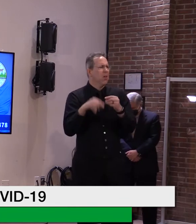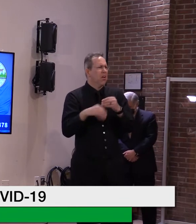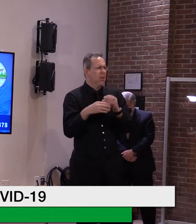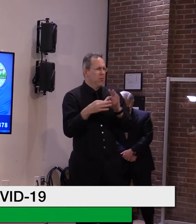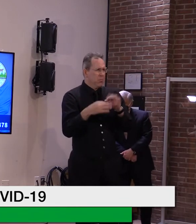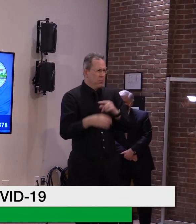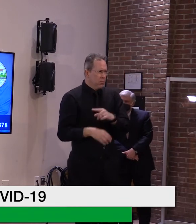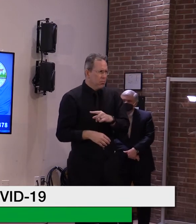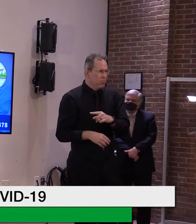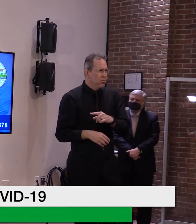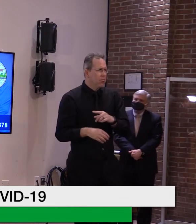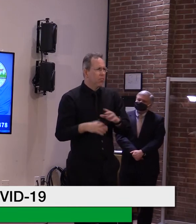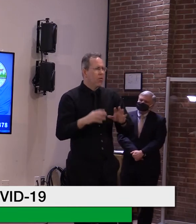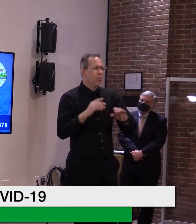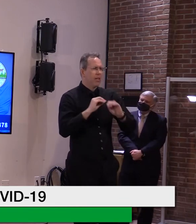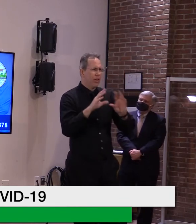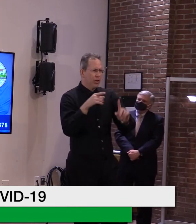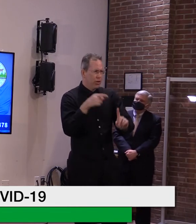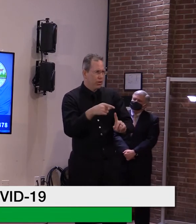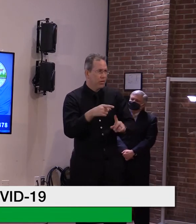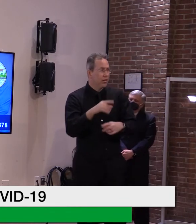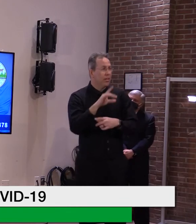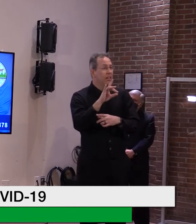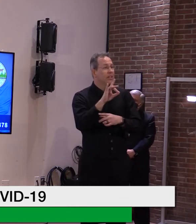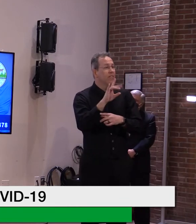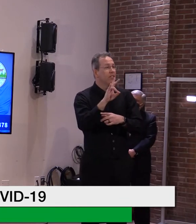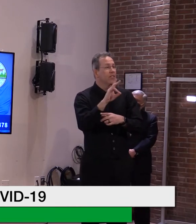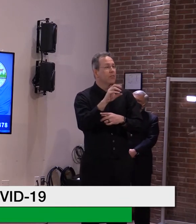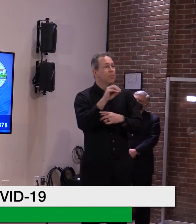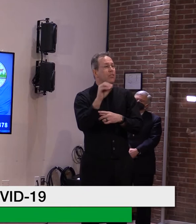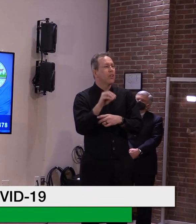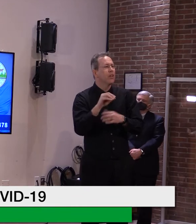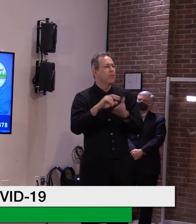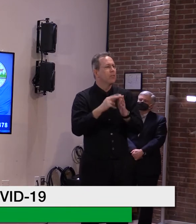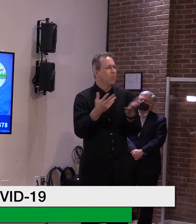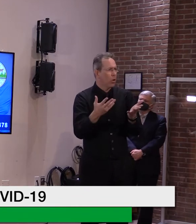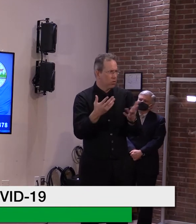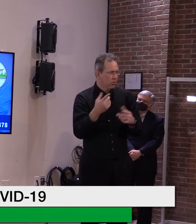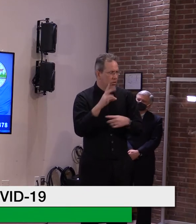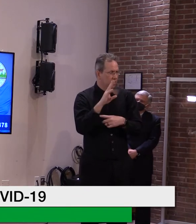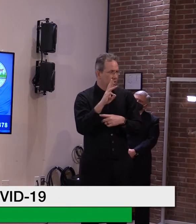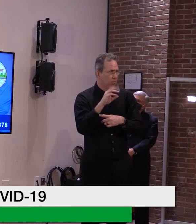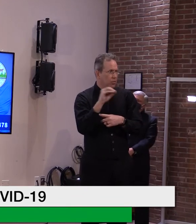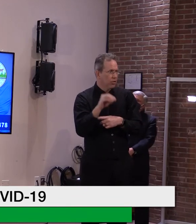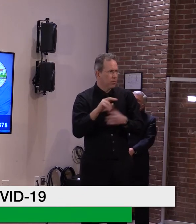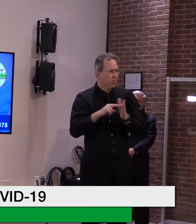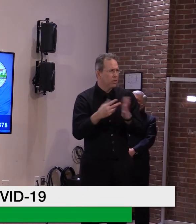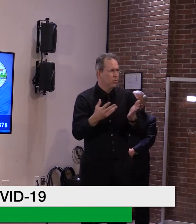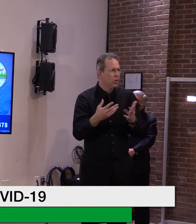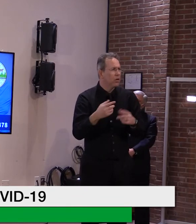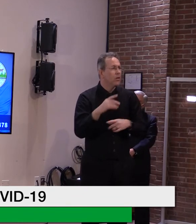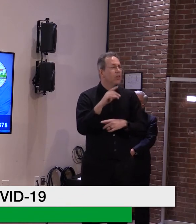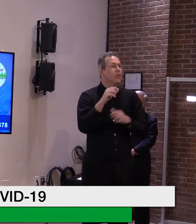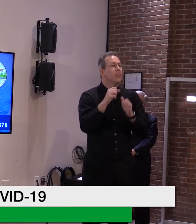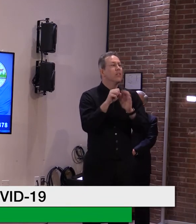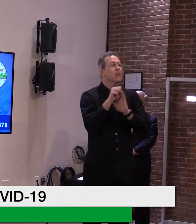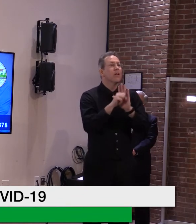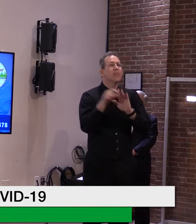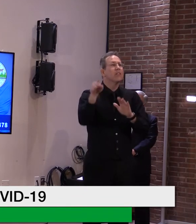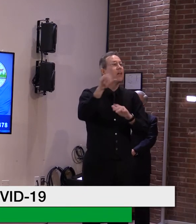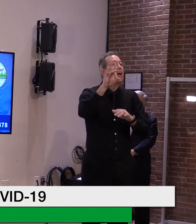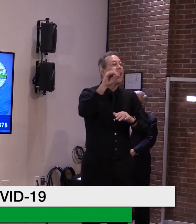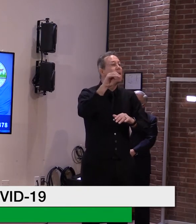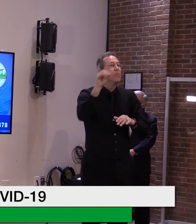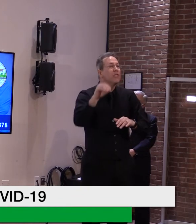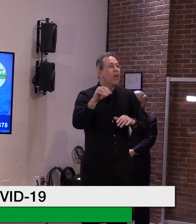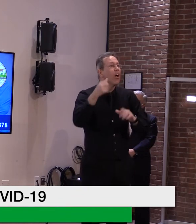um, on that percent, uh, used. mean, when you look at the states that are leading in that category, um, eight out of the